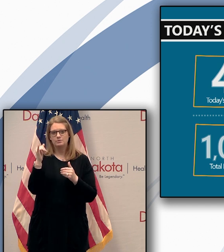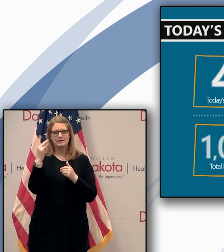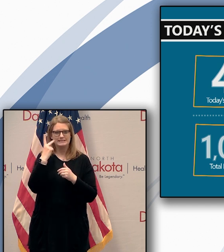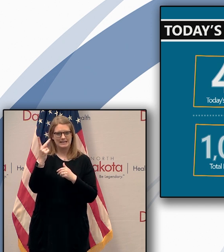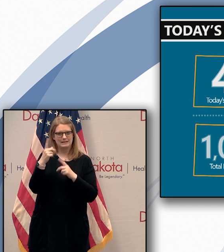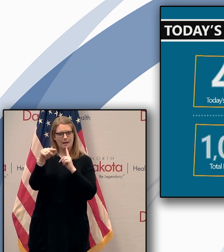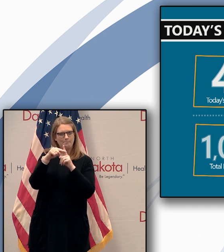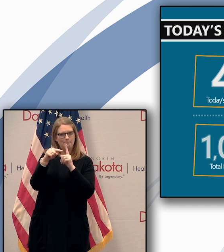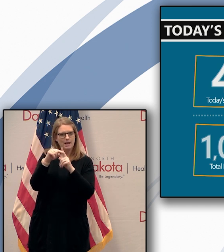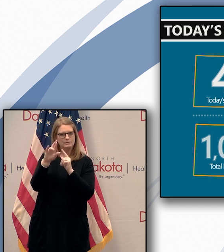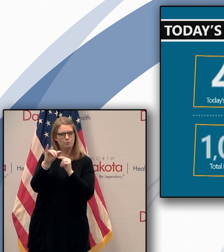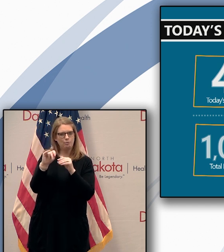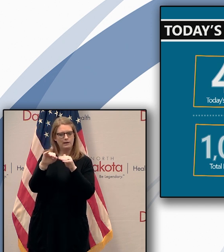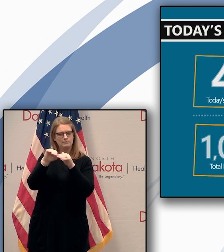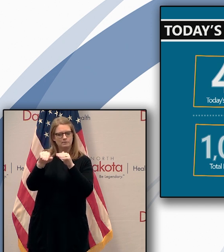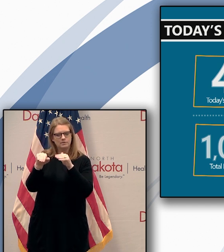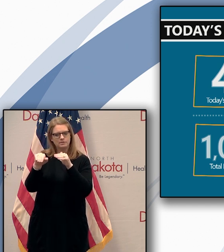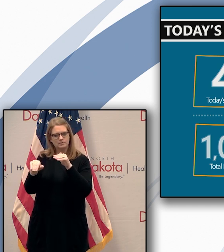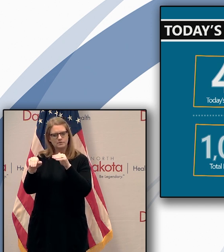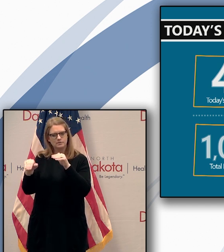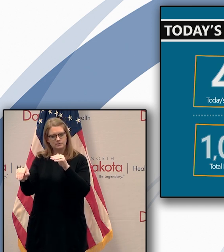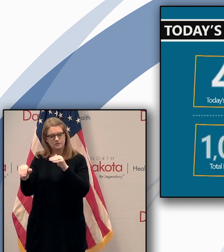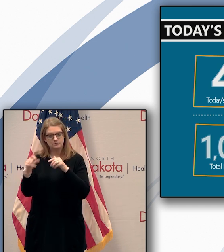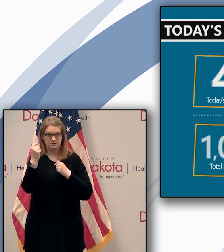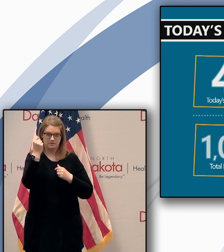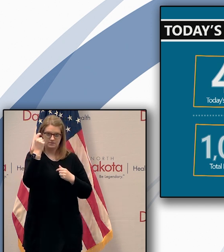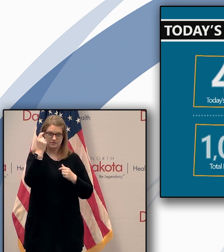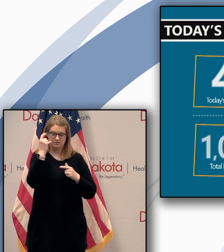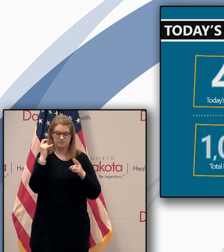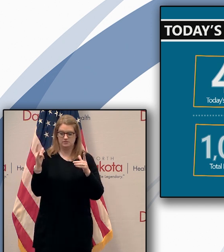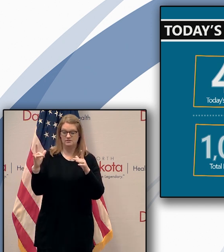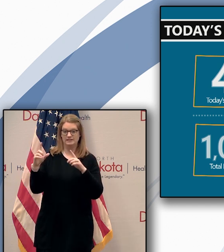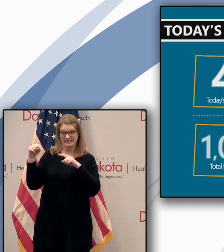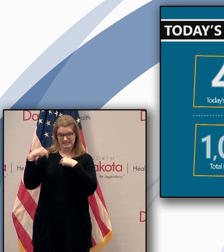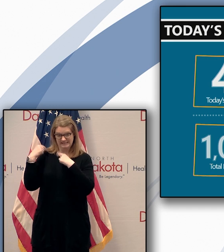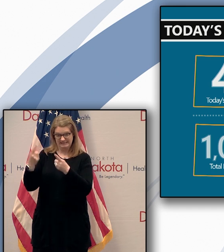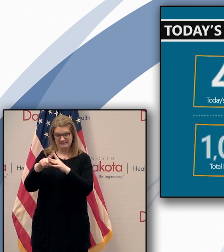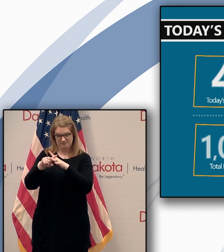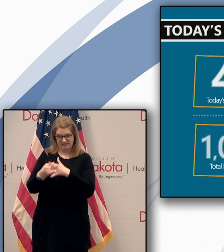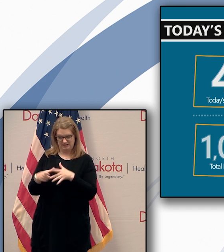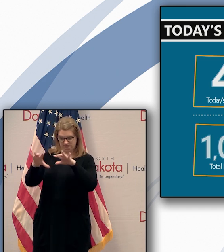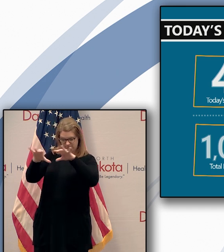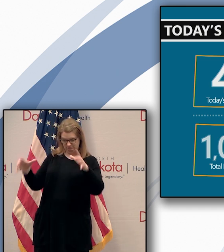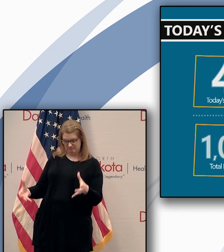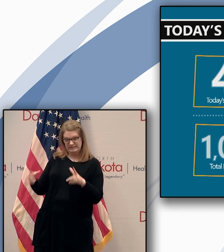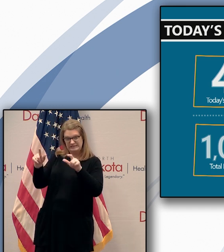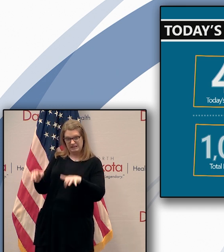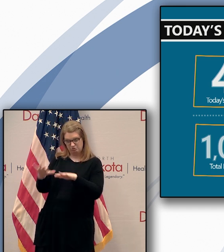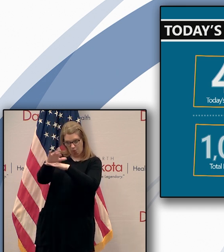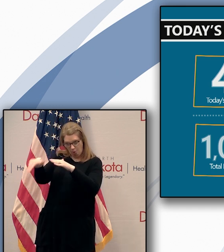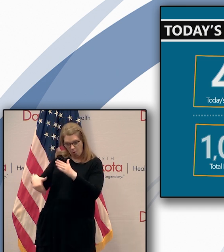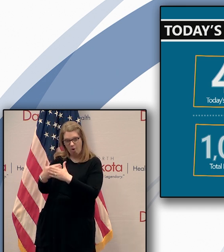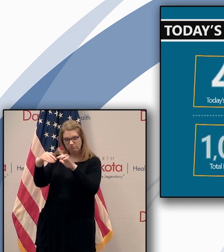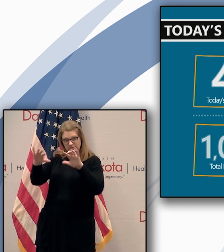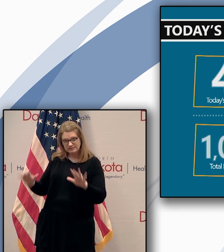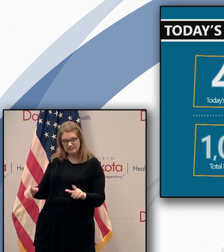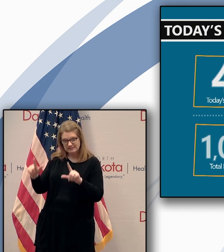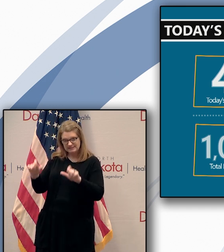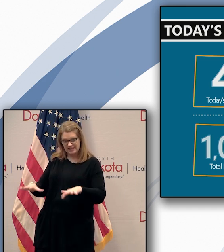rate trending down. It also lowers our cumulative since the very beginning since the first case on March 11th cumulative